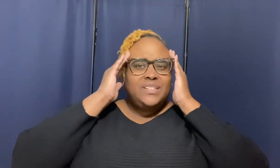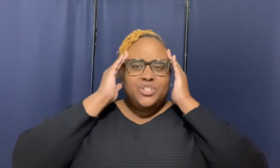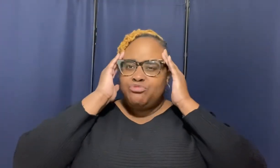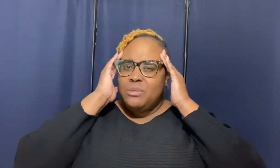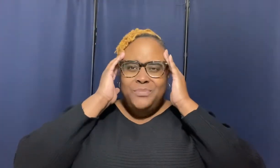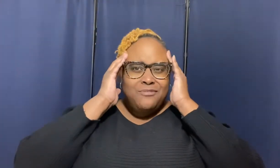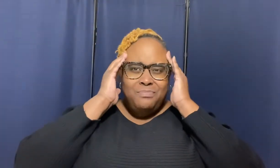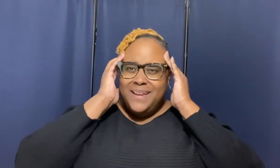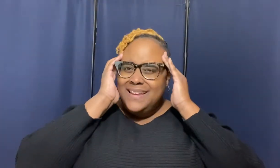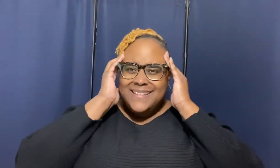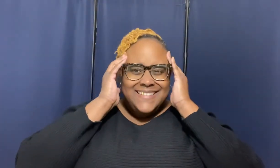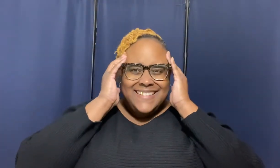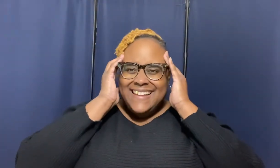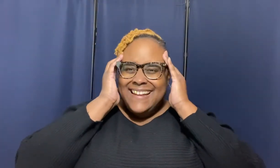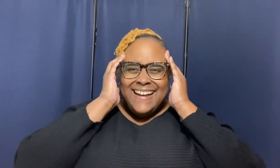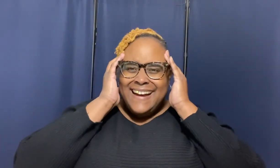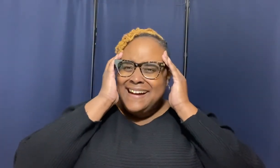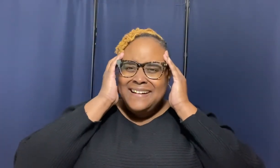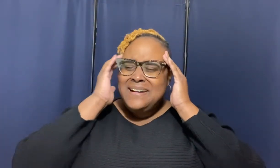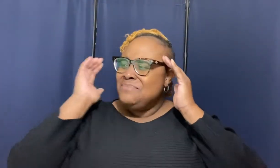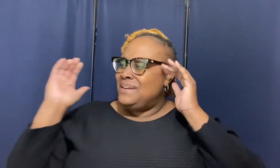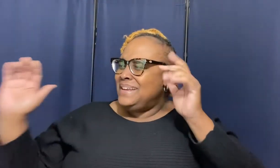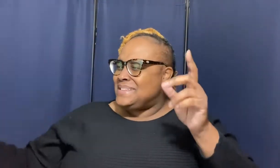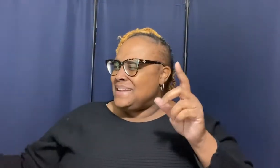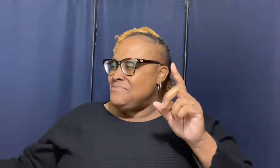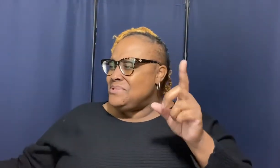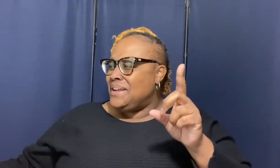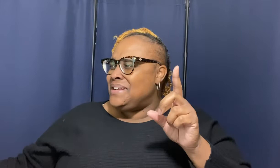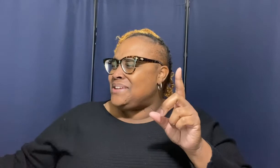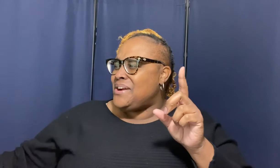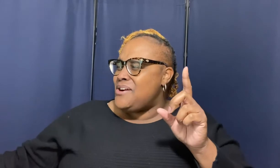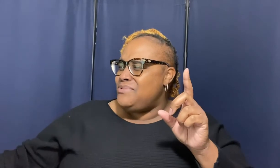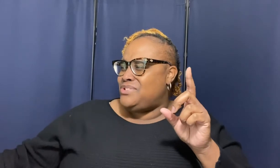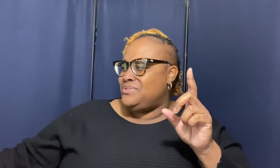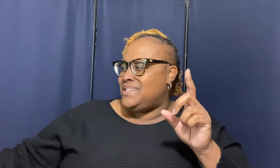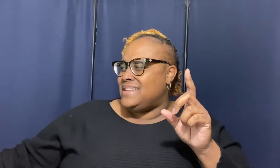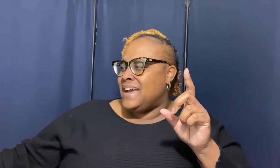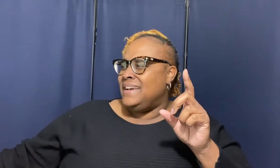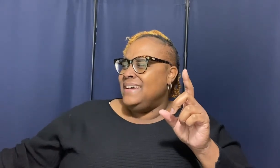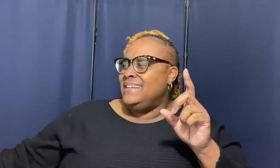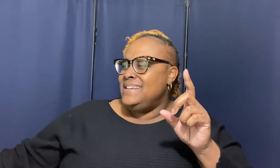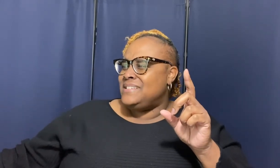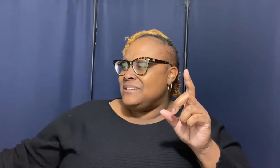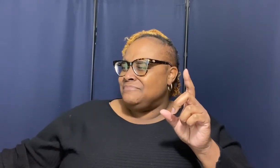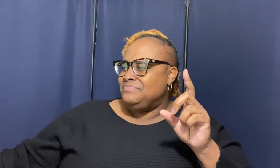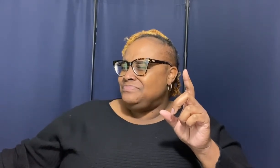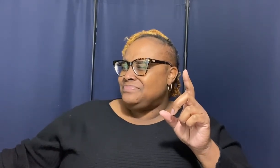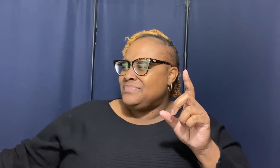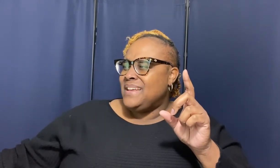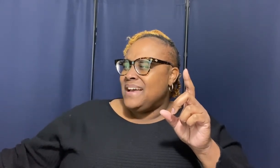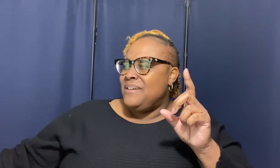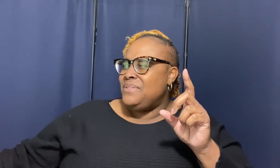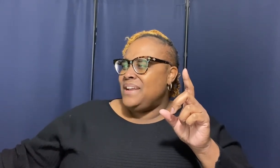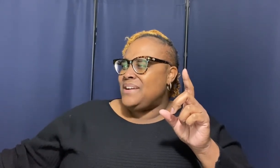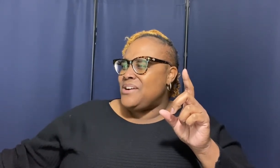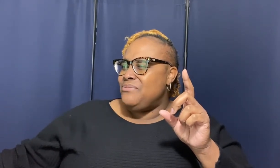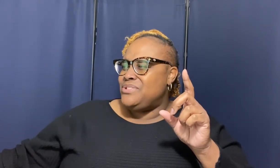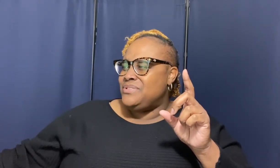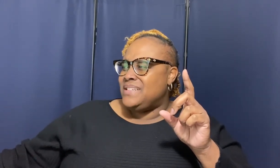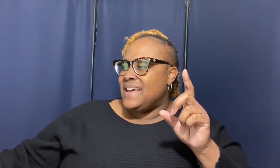disrupt your peace huh but listen i want to encourage you today listen i want to encourage you today